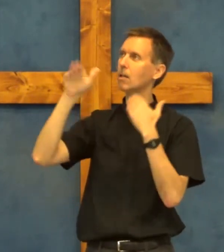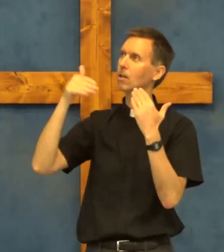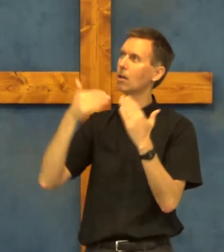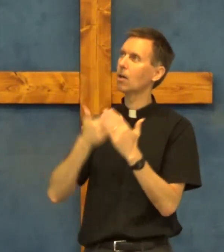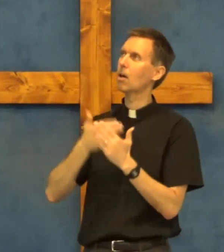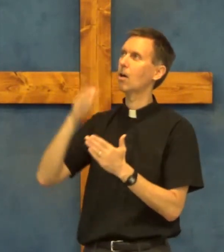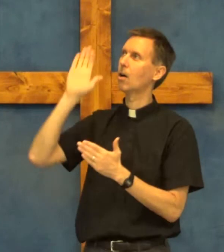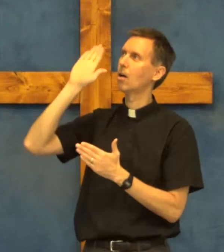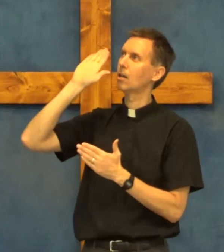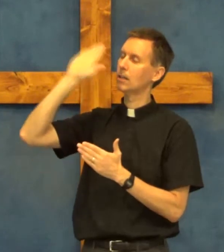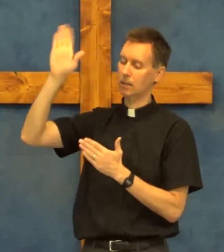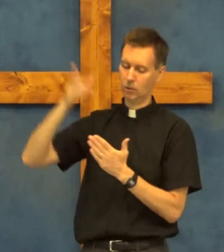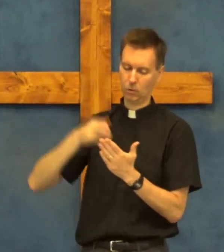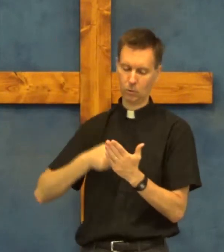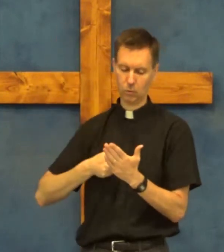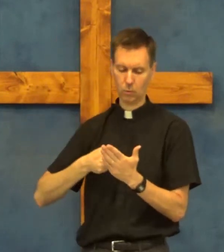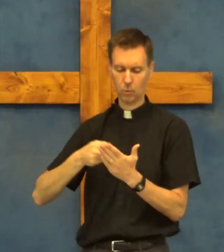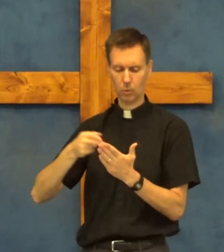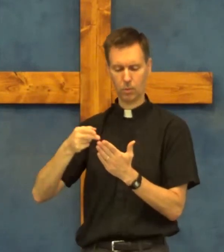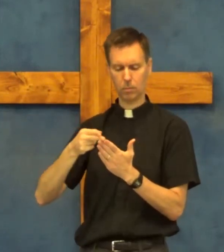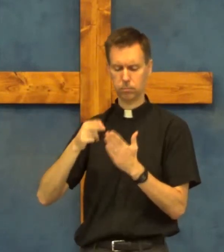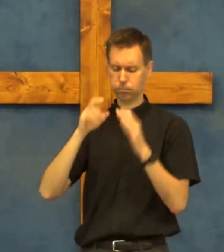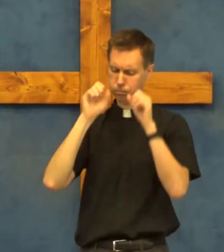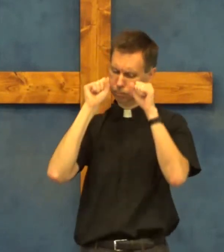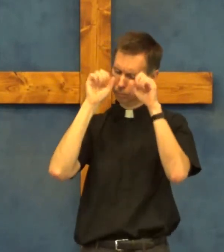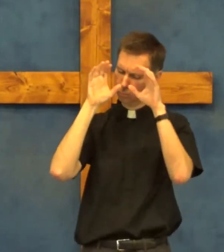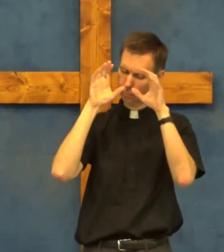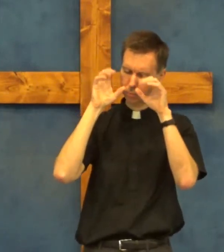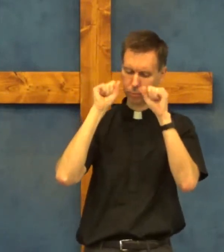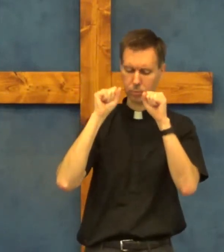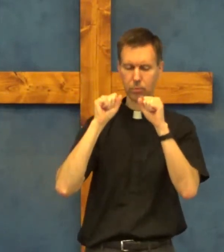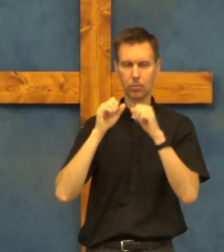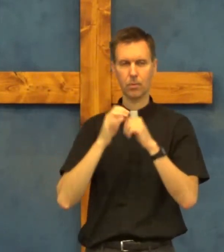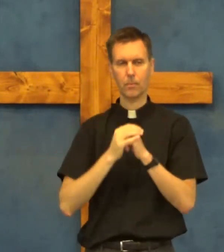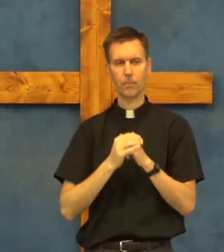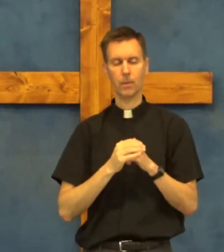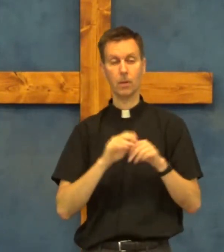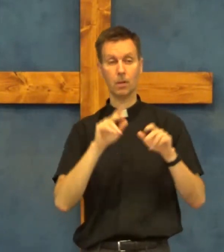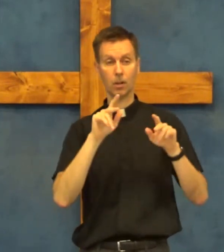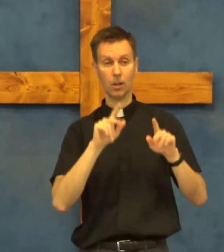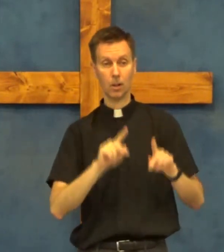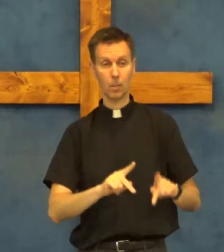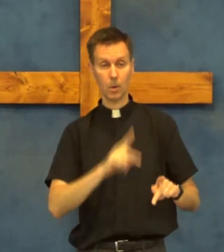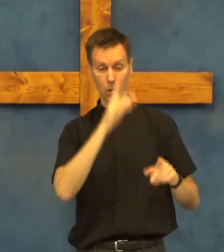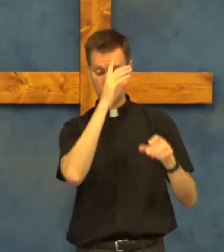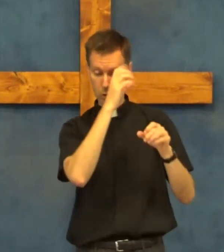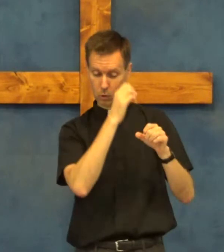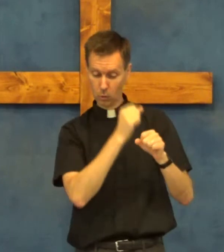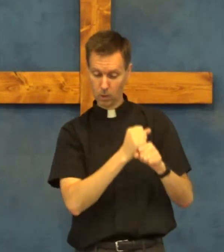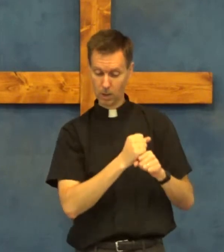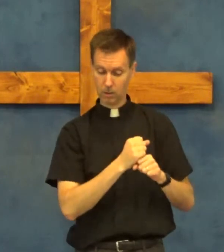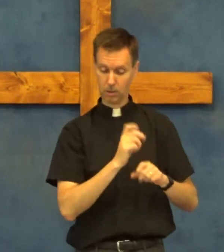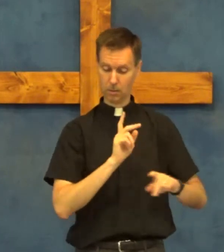who trust in subtle wisdom relies